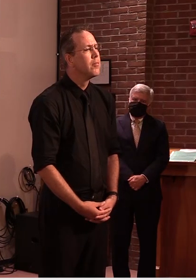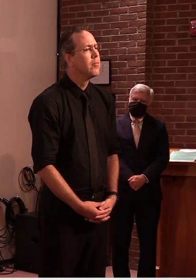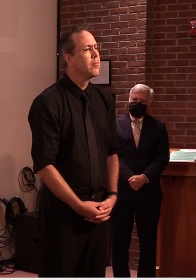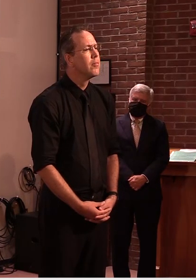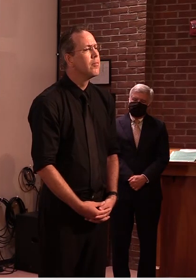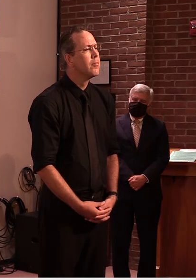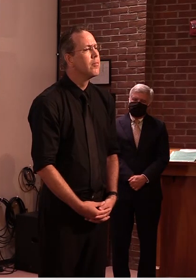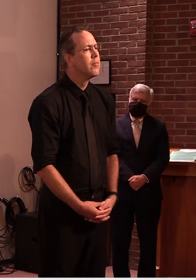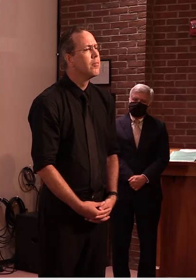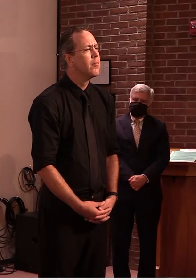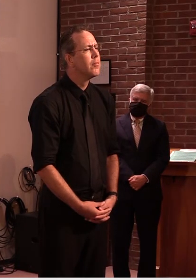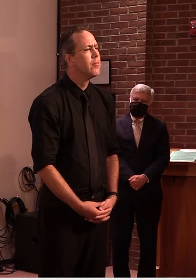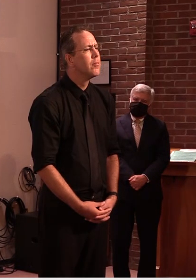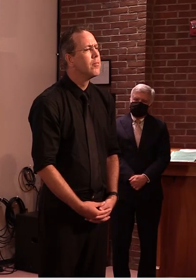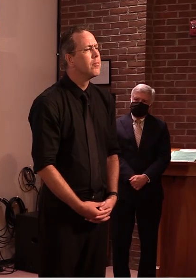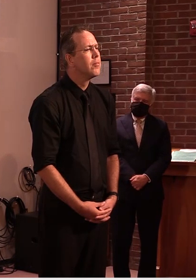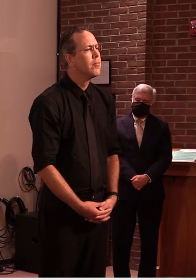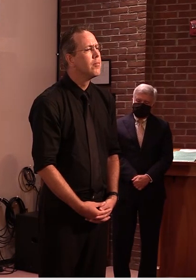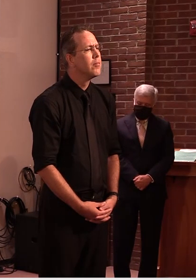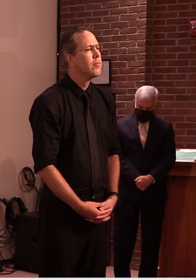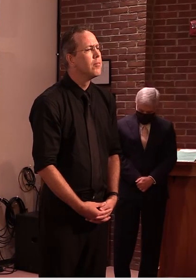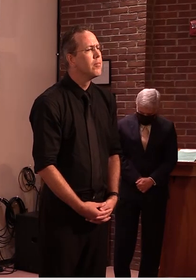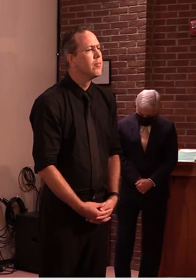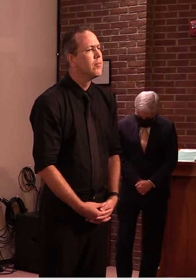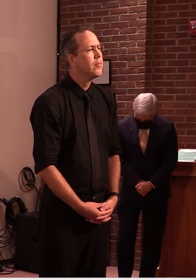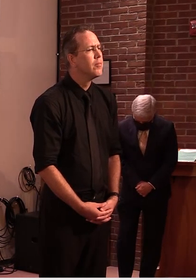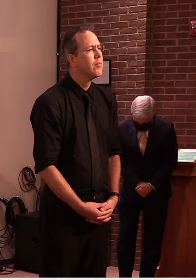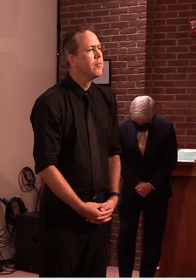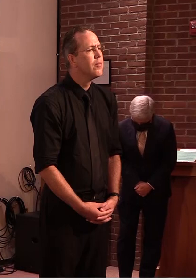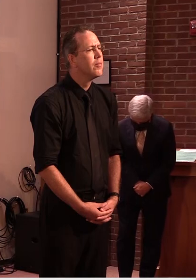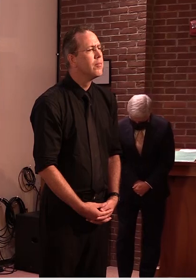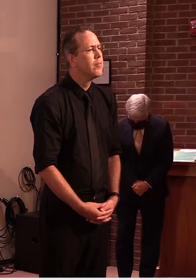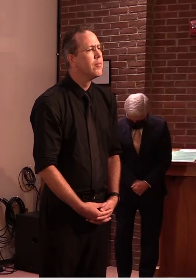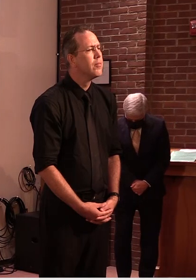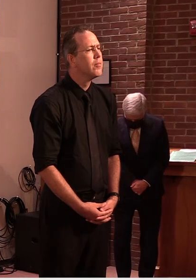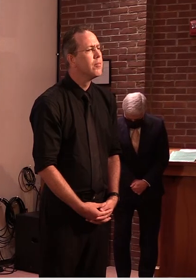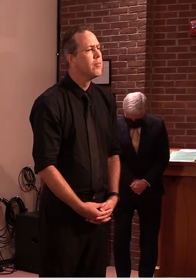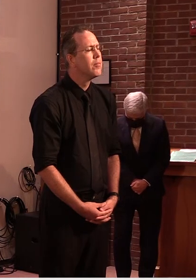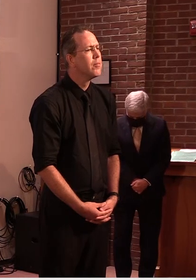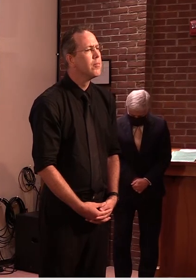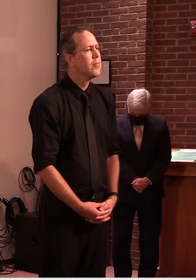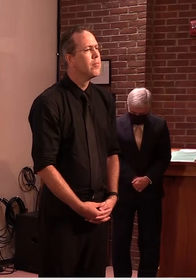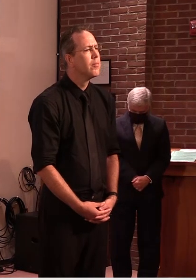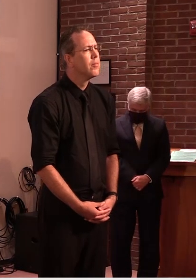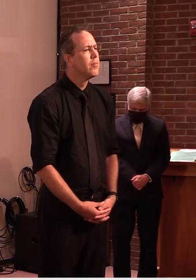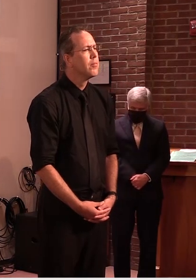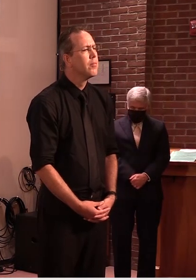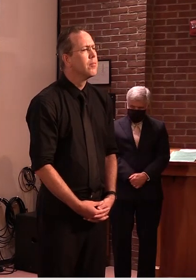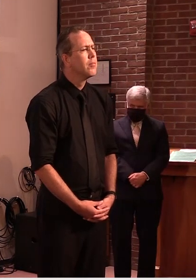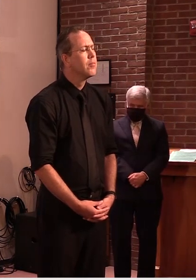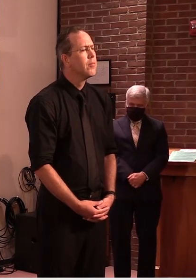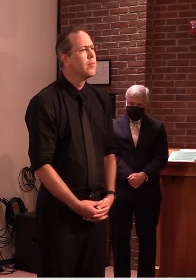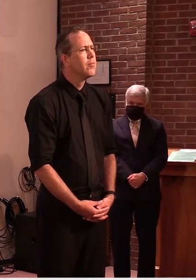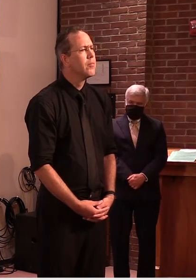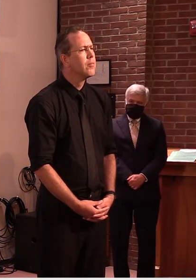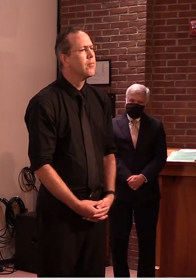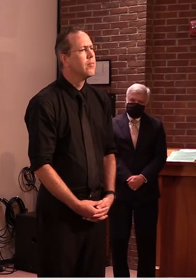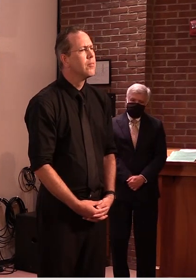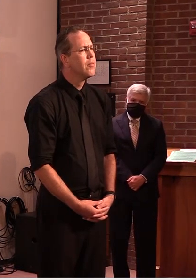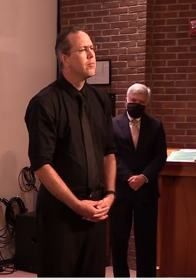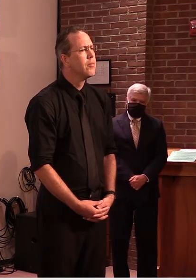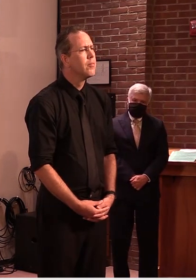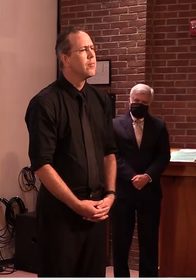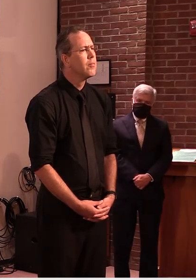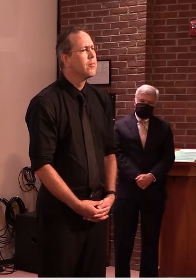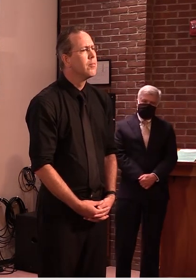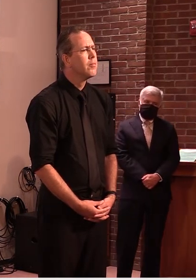be abandoned i i think the terminology that's been out there is step two versus step three and i have no idea really